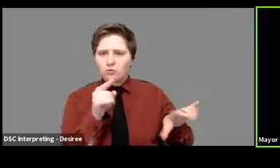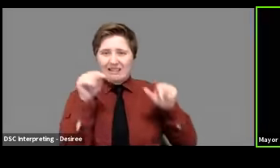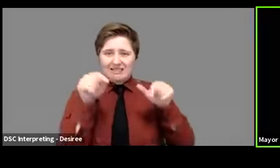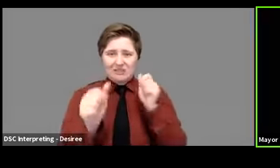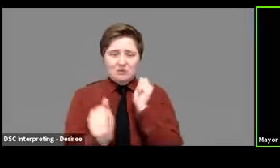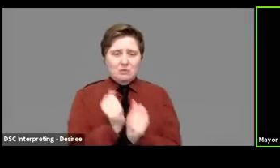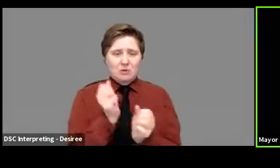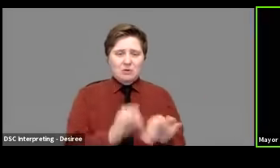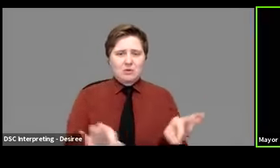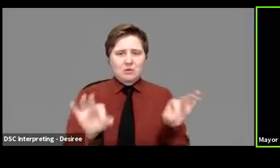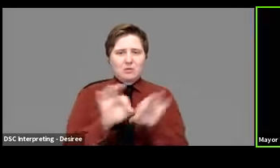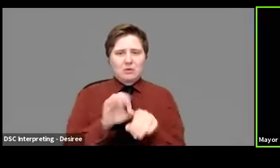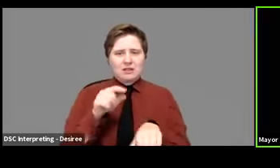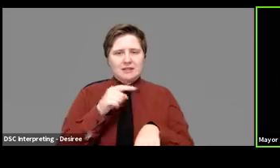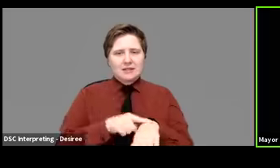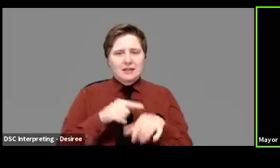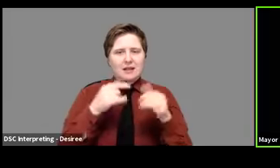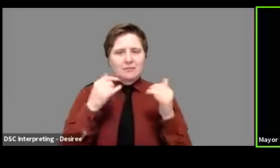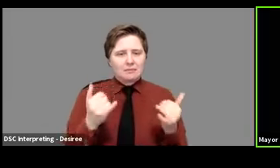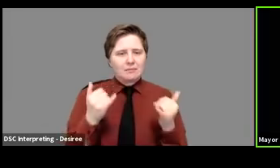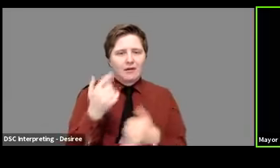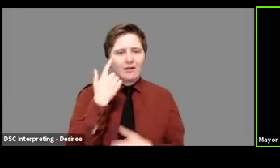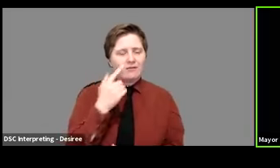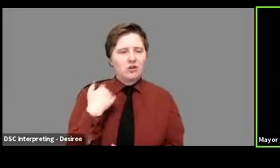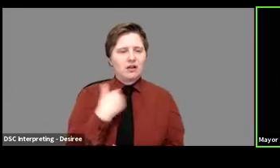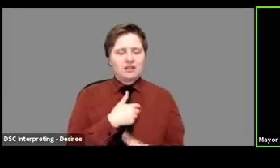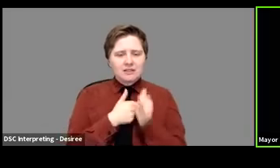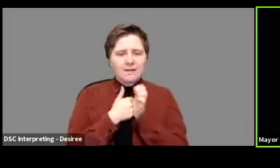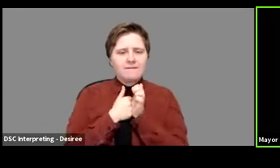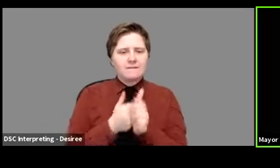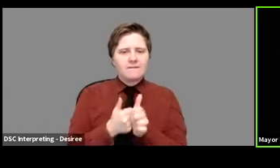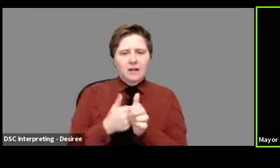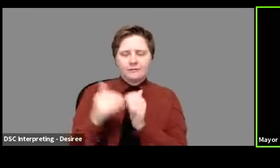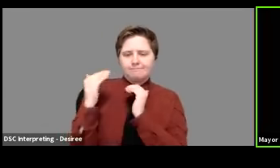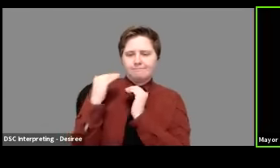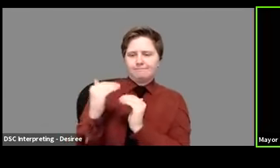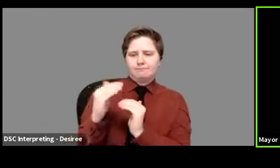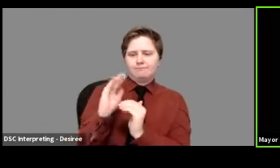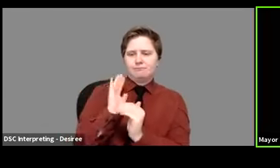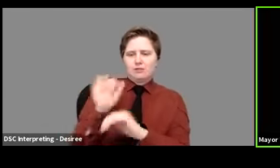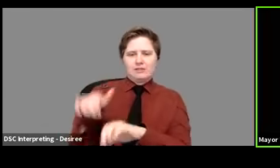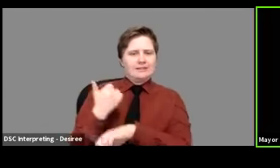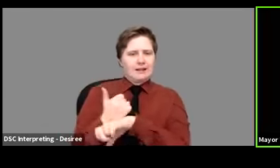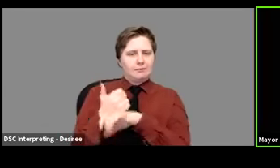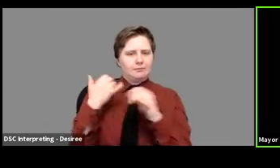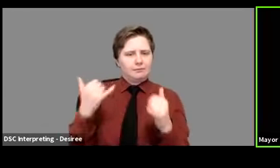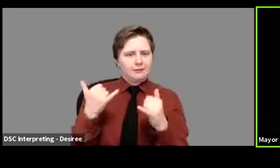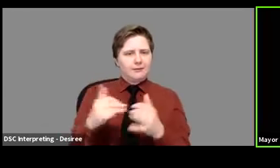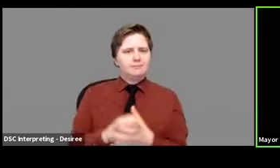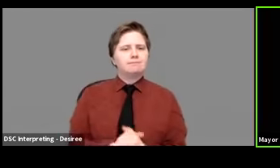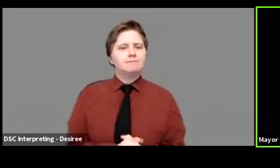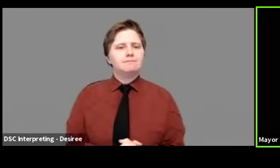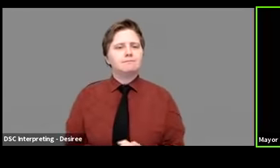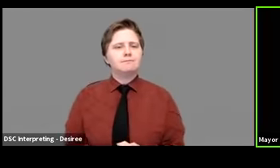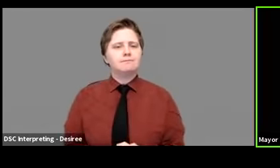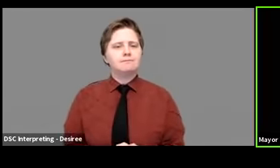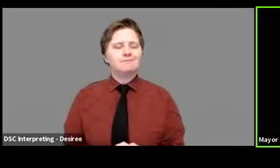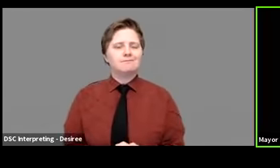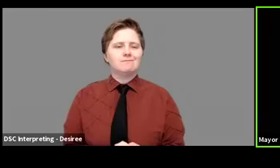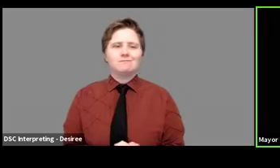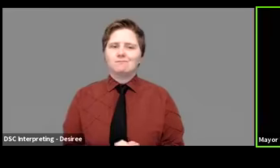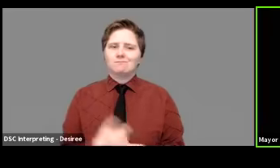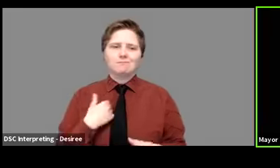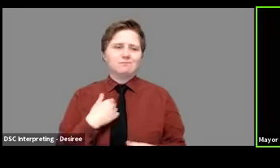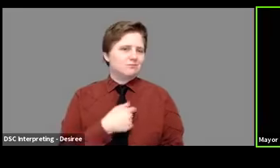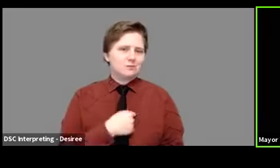important time to adhere to the restrictions that are still in place because we don't want to see